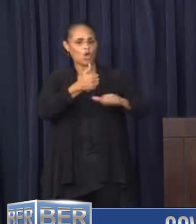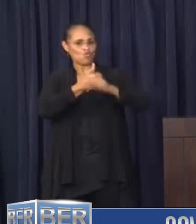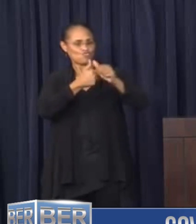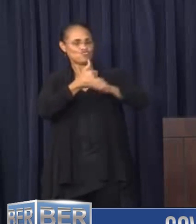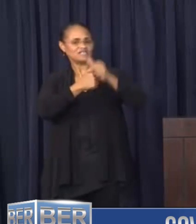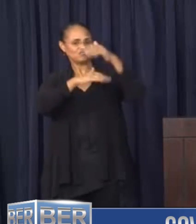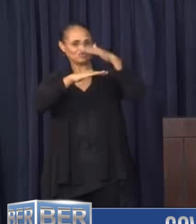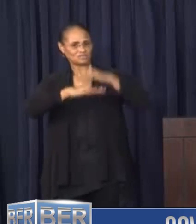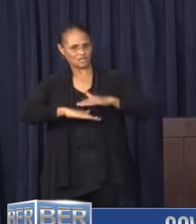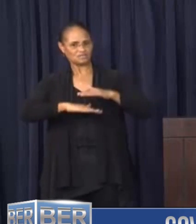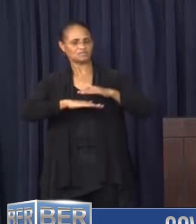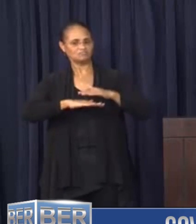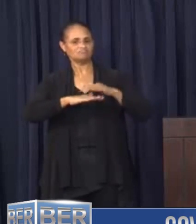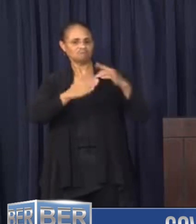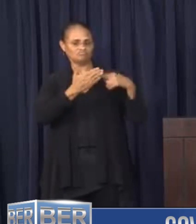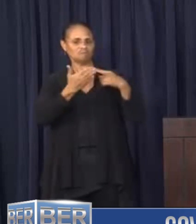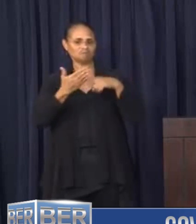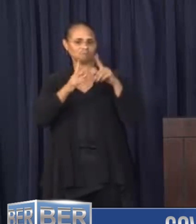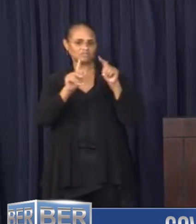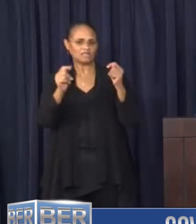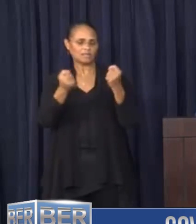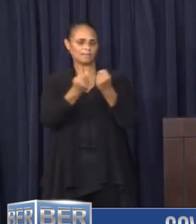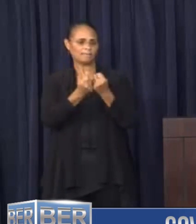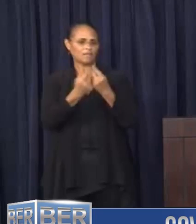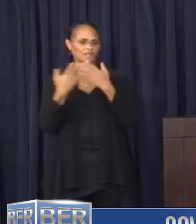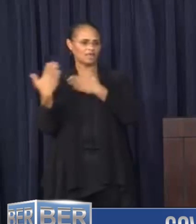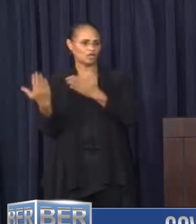Reduction, and Mitigation team. Thank you.